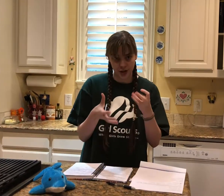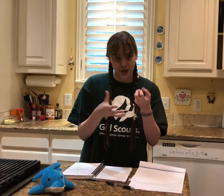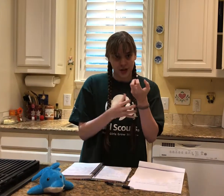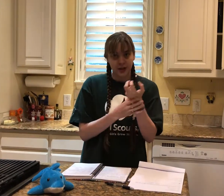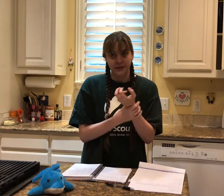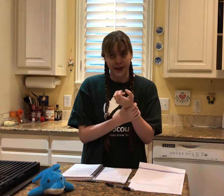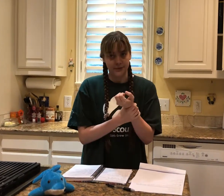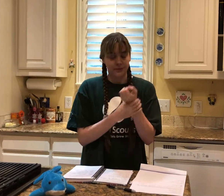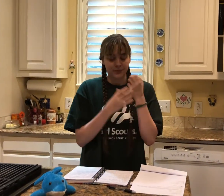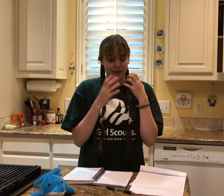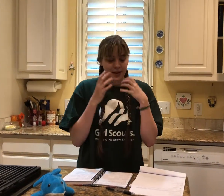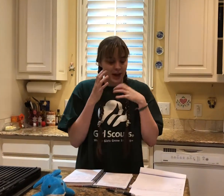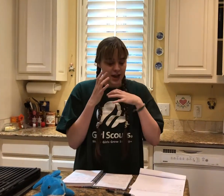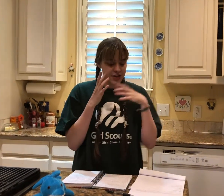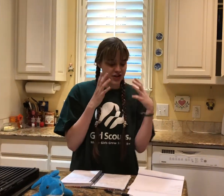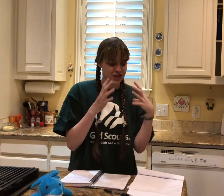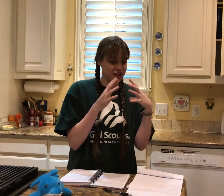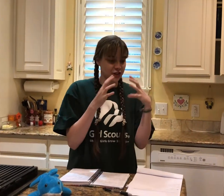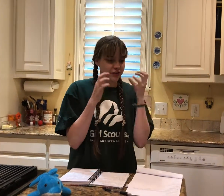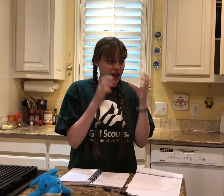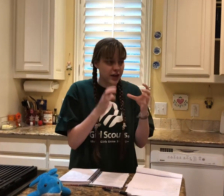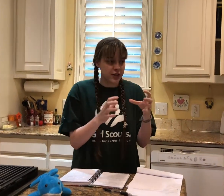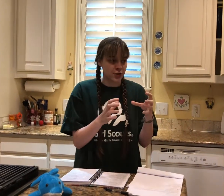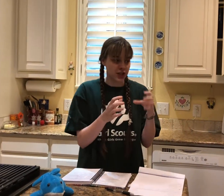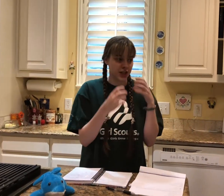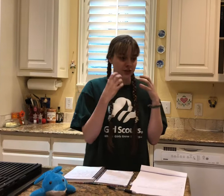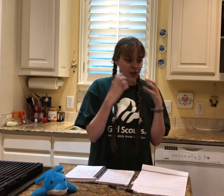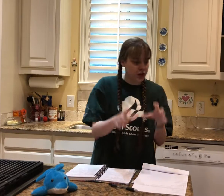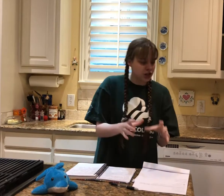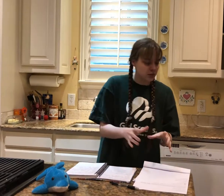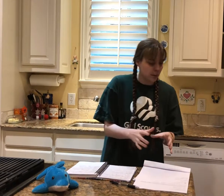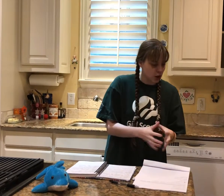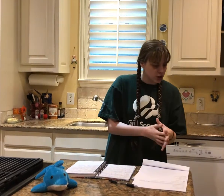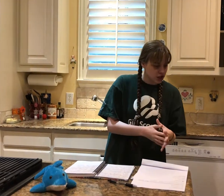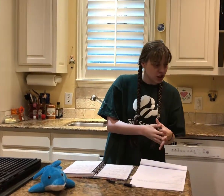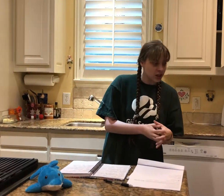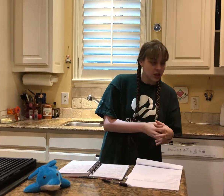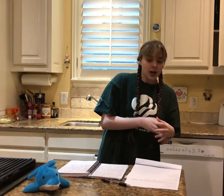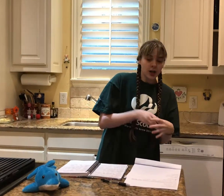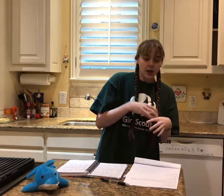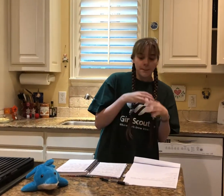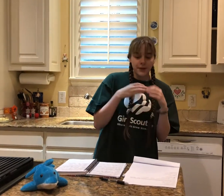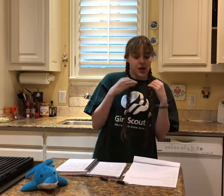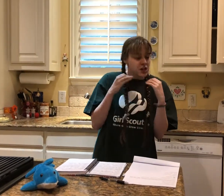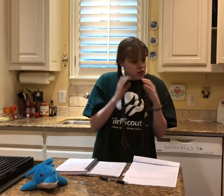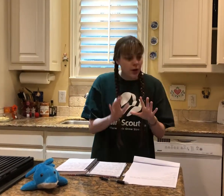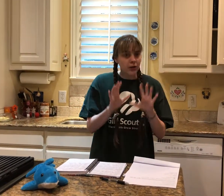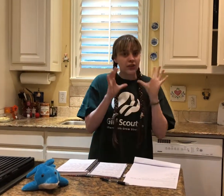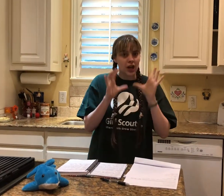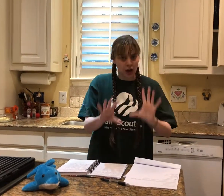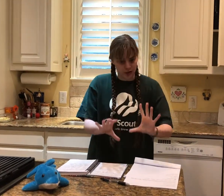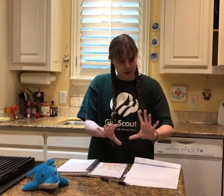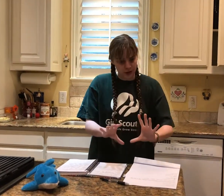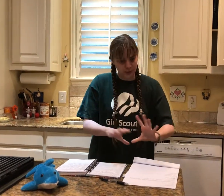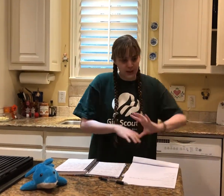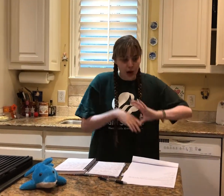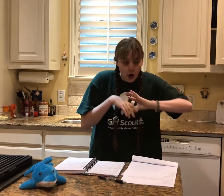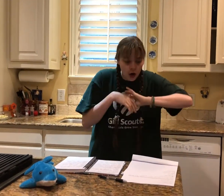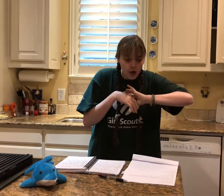like I just they're very interesting and they're very smart but not as smart as the octopus but they are